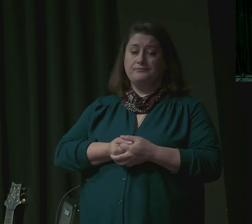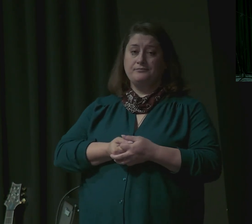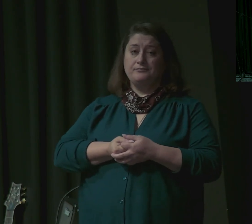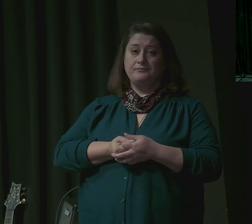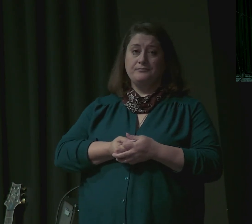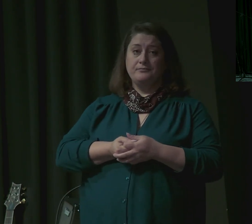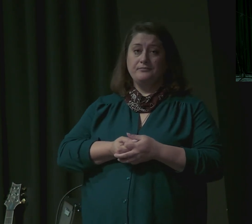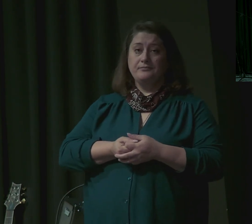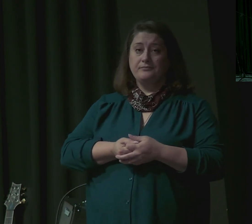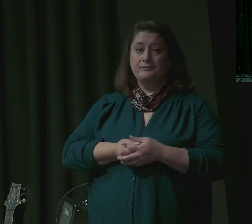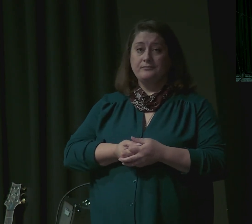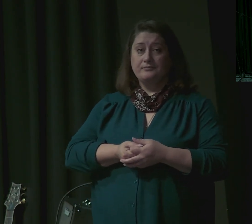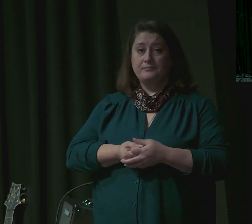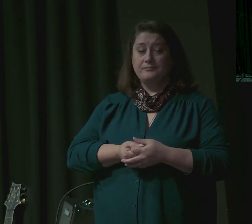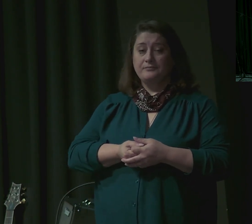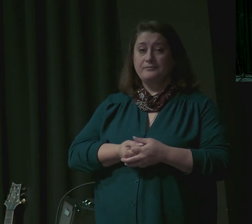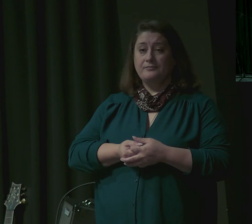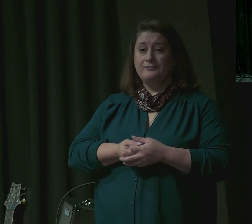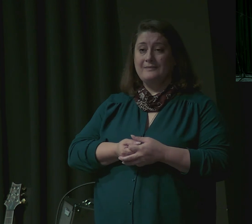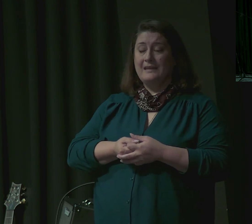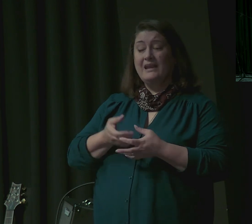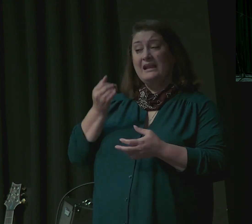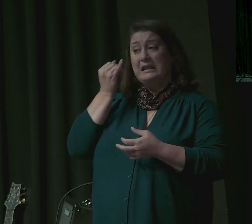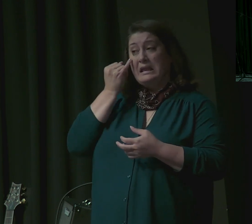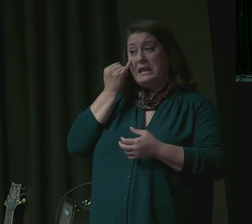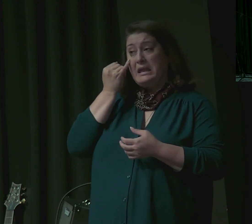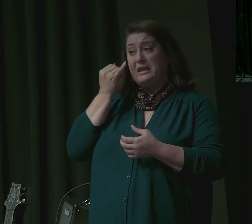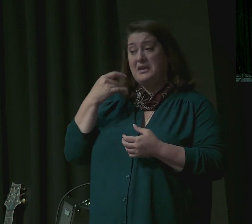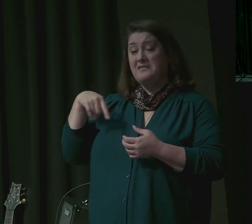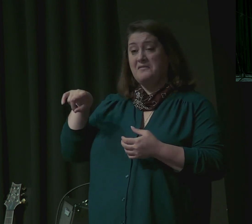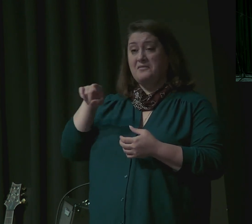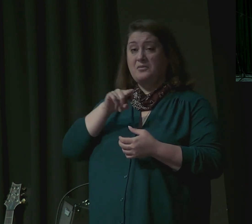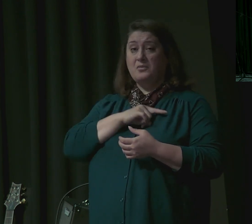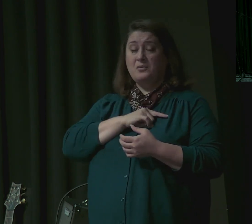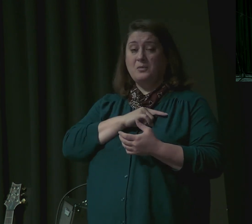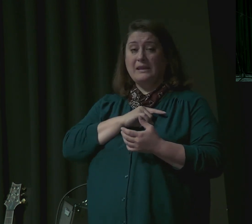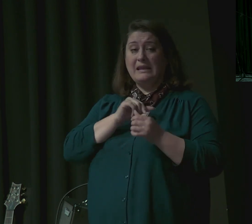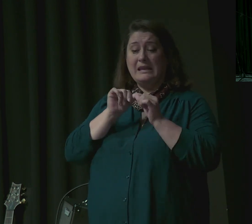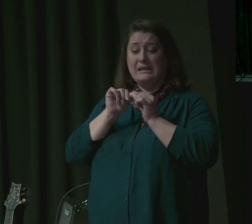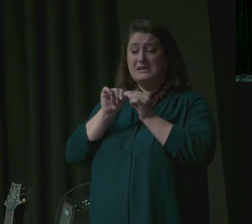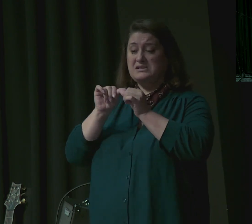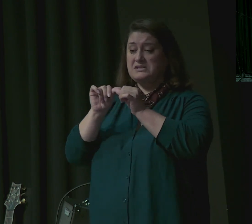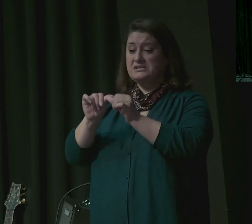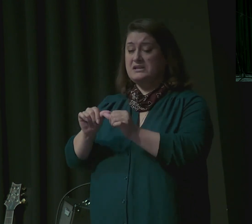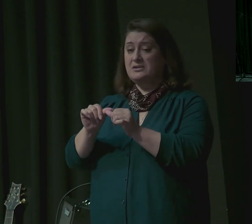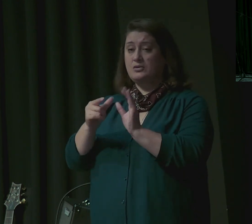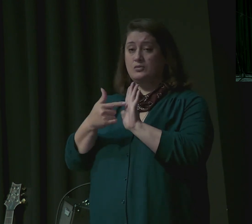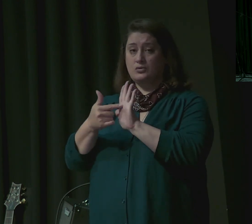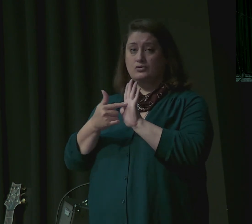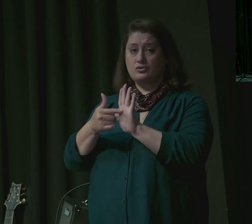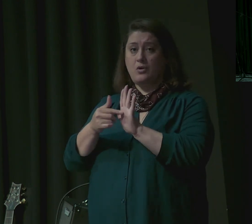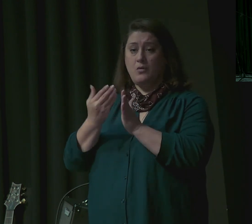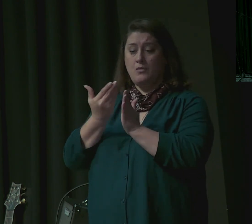who continually express the works of the flesh are not a part of God's kingdom this is sobering